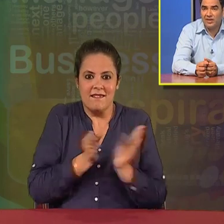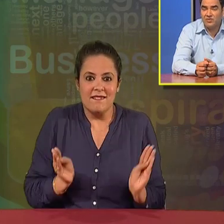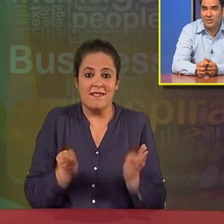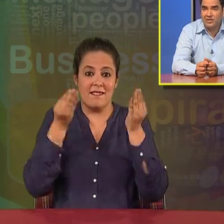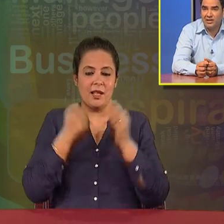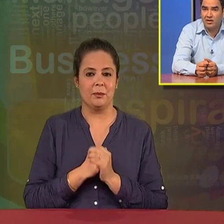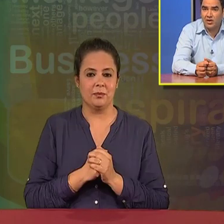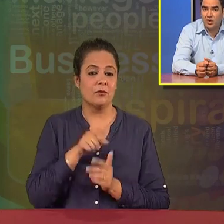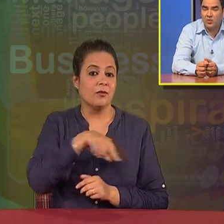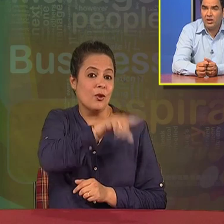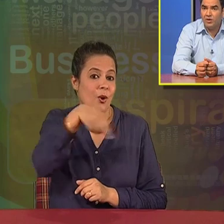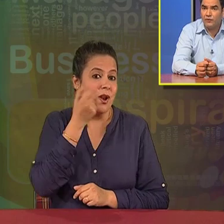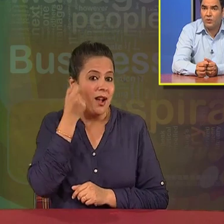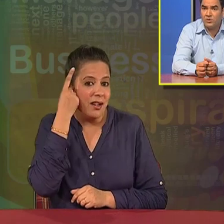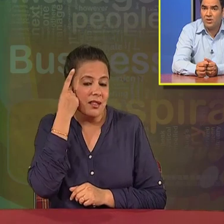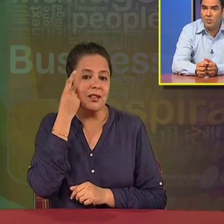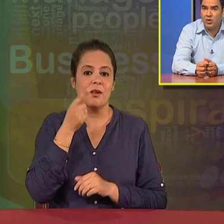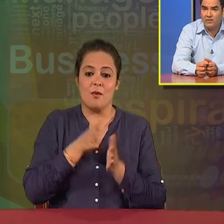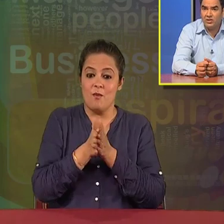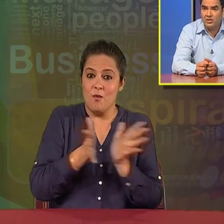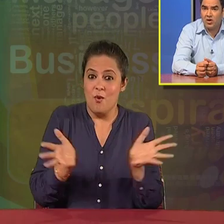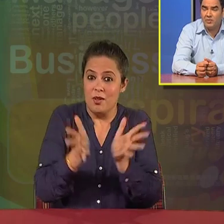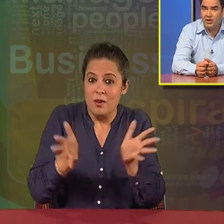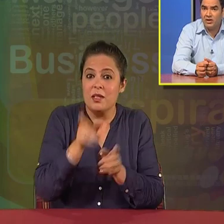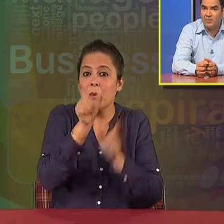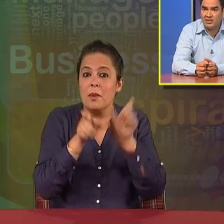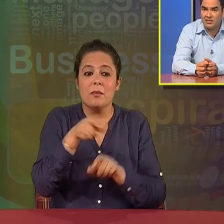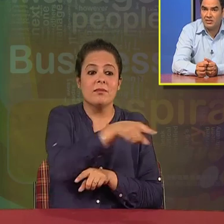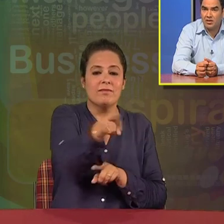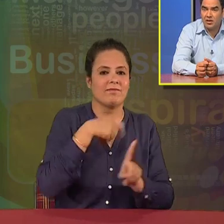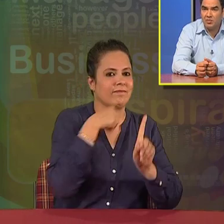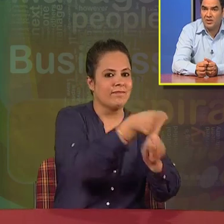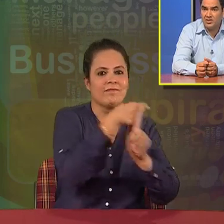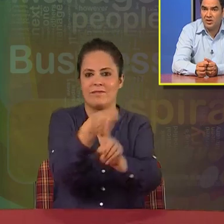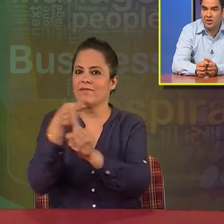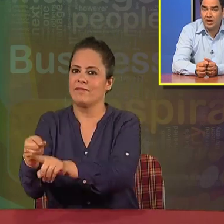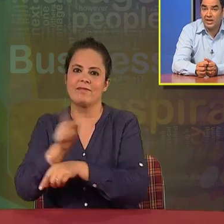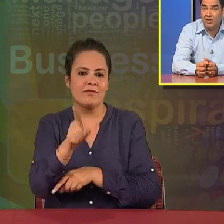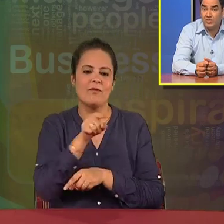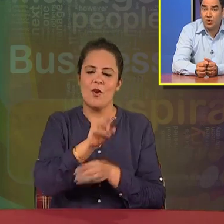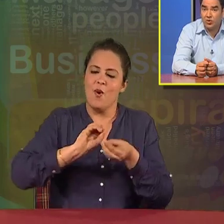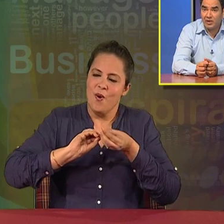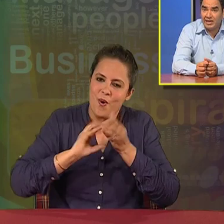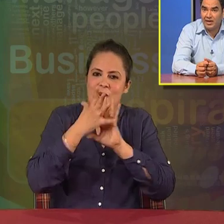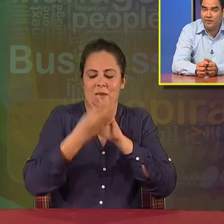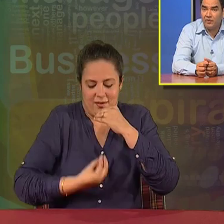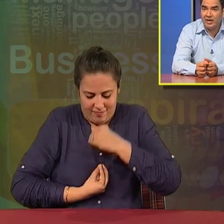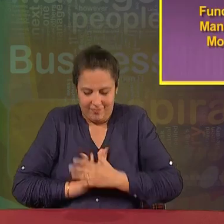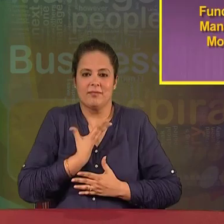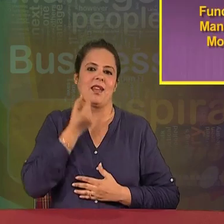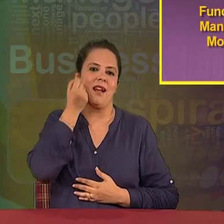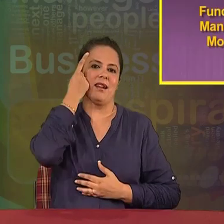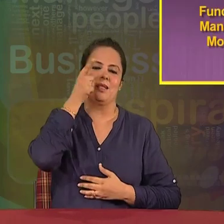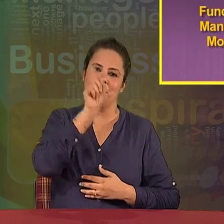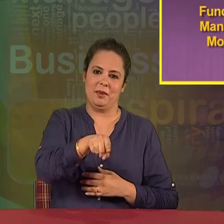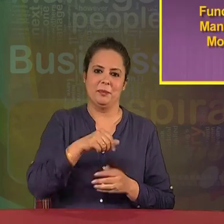So now it is very much clear, we cannot force motivation on a particular person. But it comes automatically from the